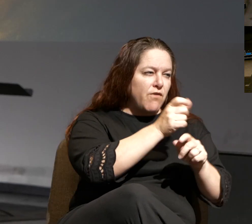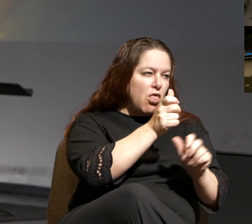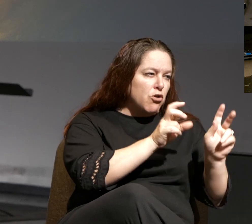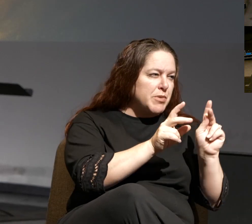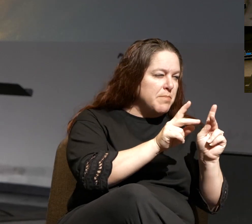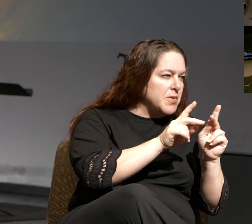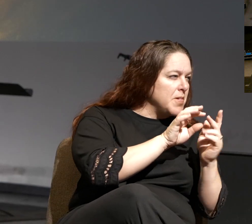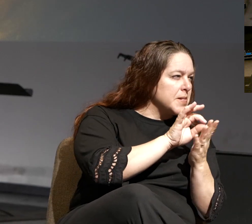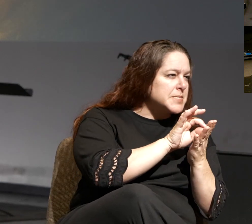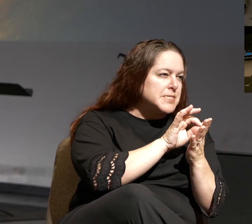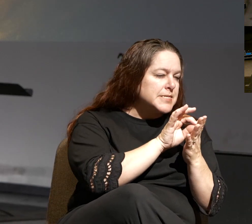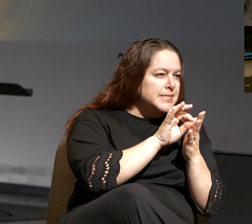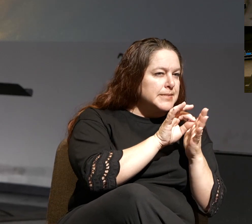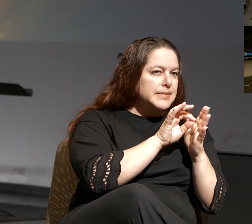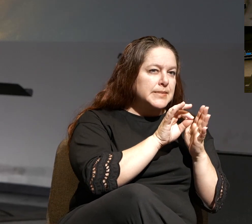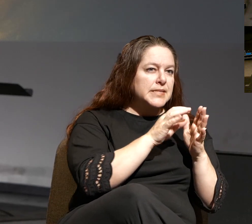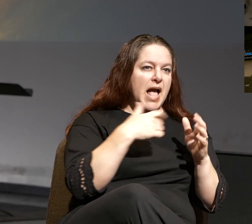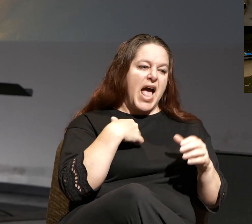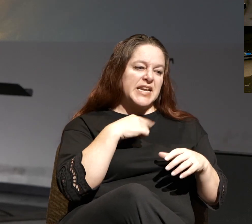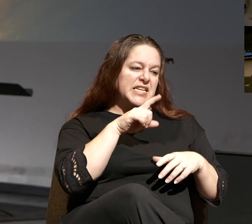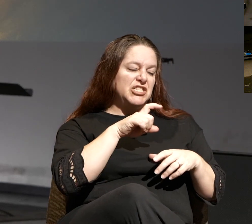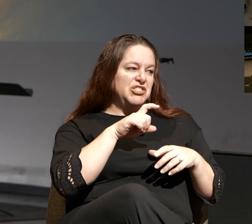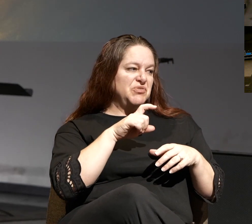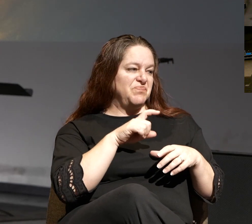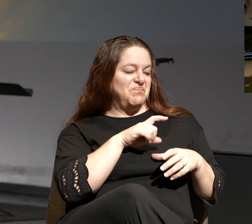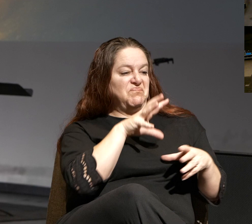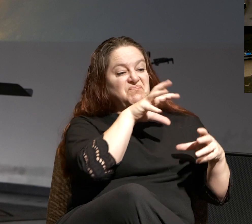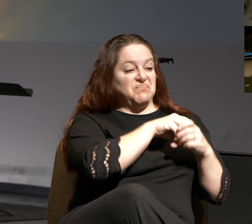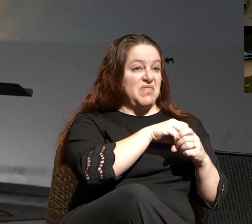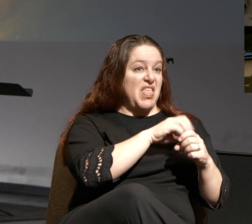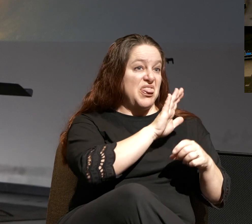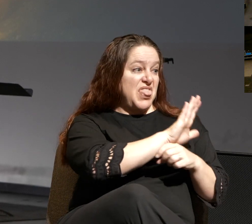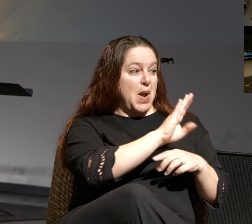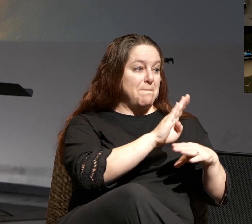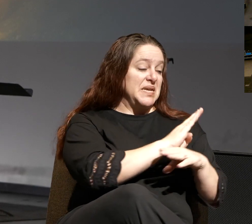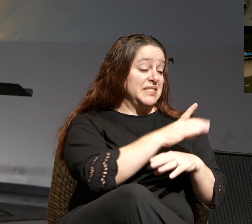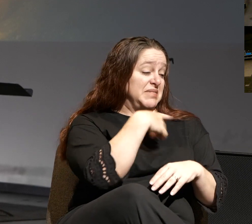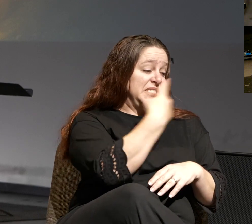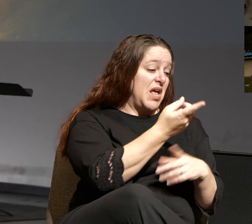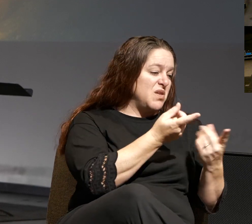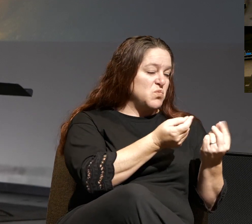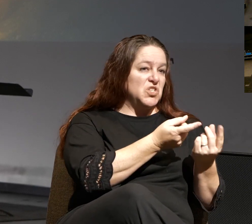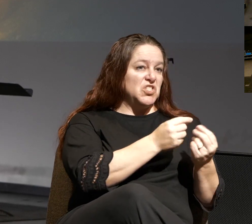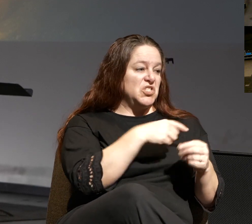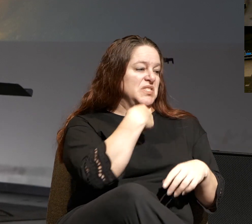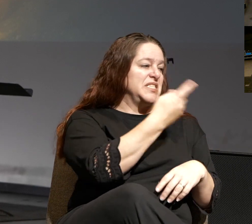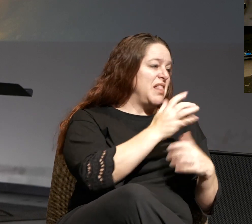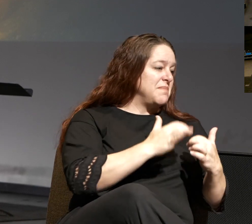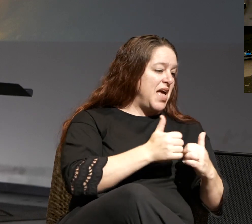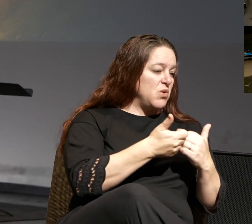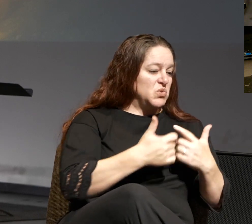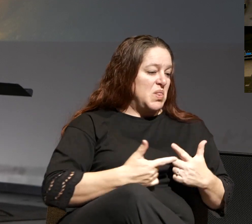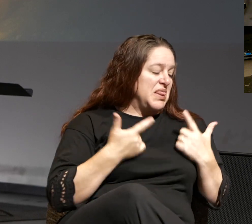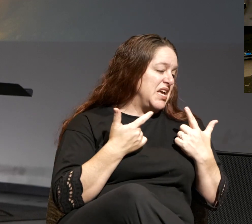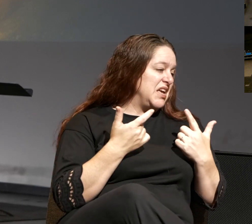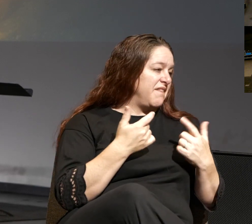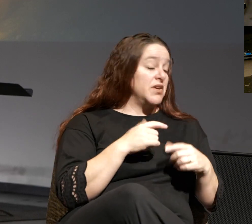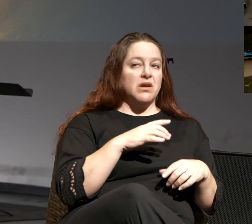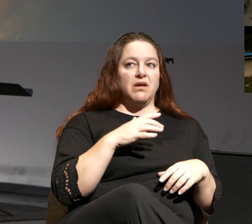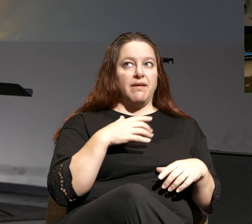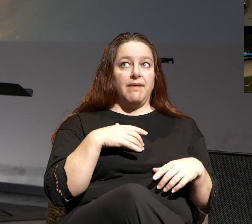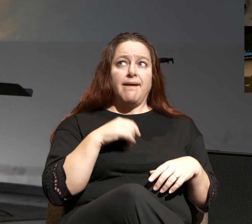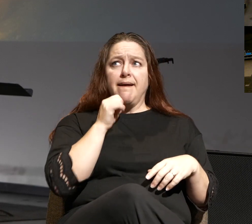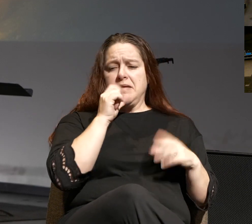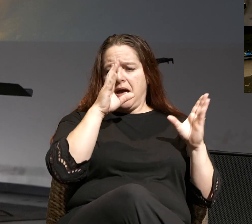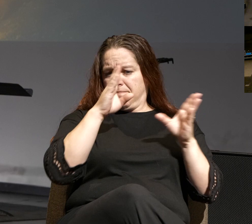and I need to kind of step into their business and I need to tell them what to do. I need to tell them how to live their lives and, you know, forget about what